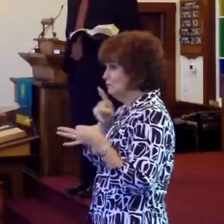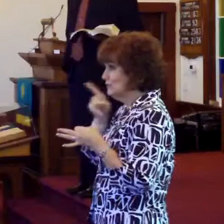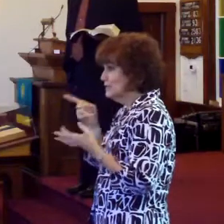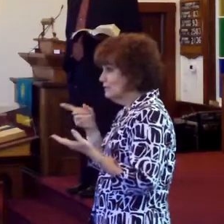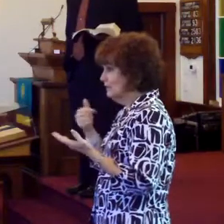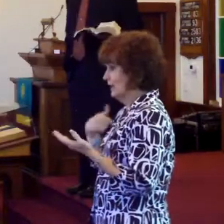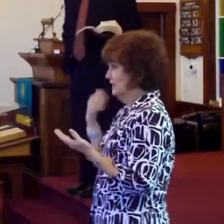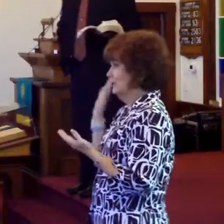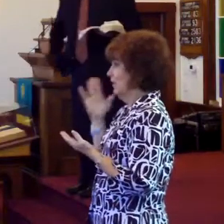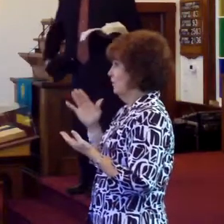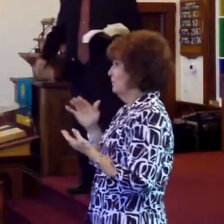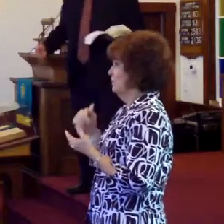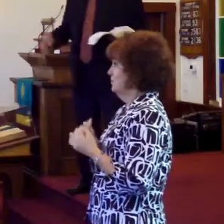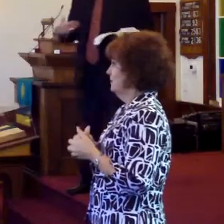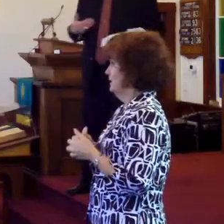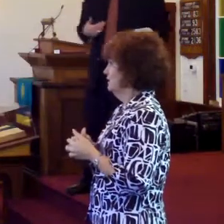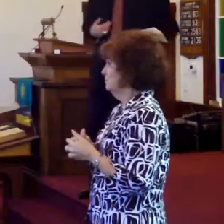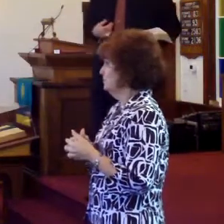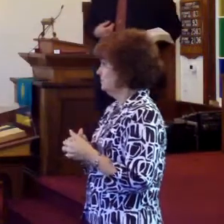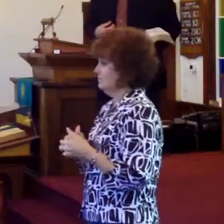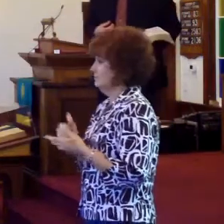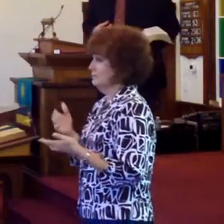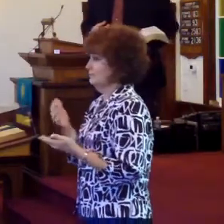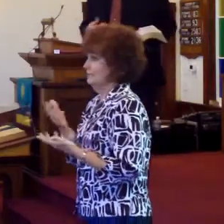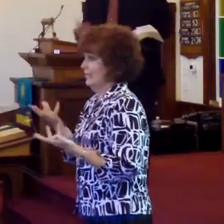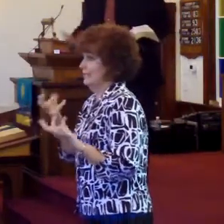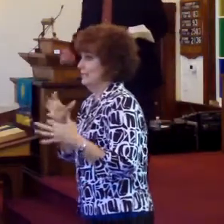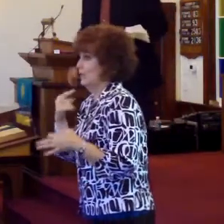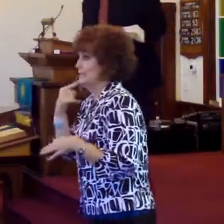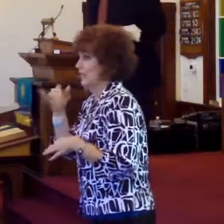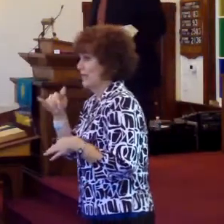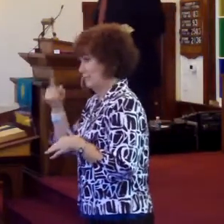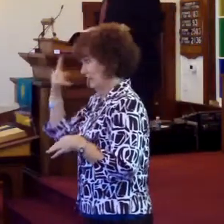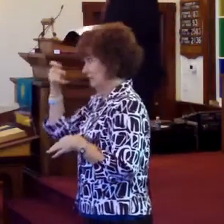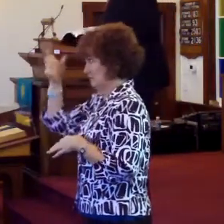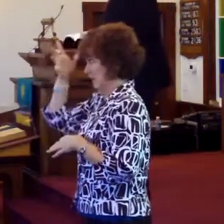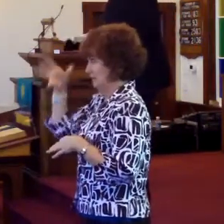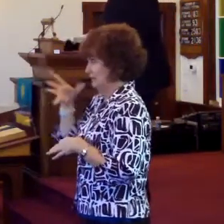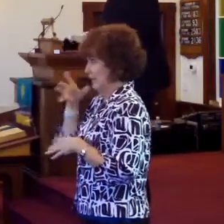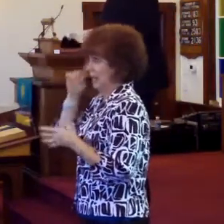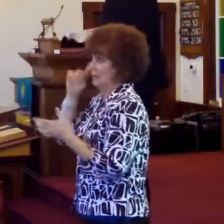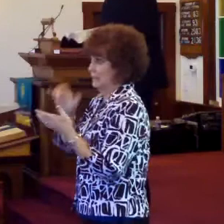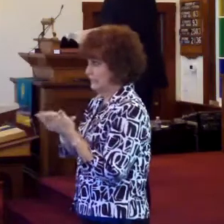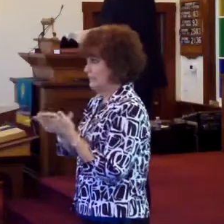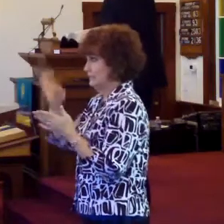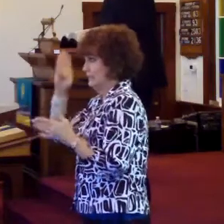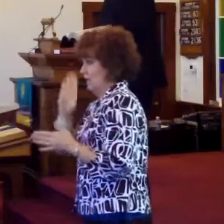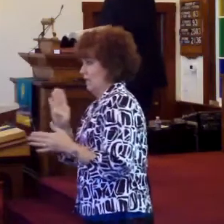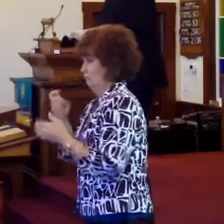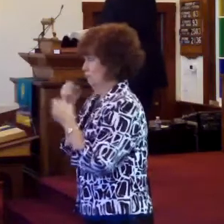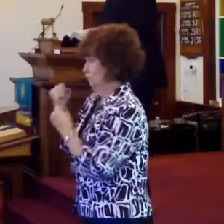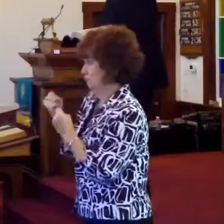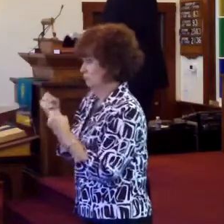I just didn't know. He didn't tell that to my parents. They were God fearing, Bible believing, praying people.